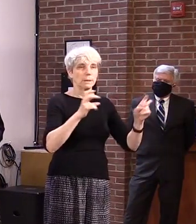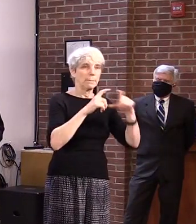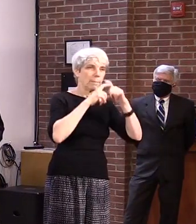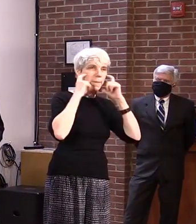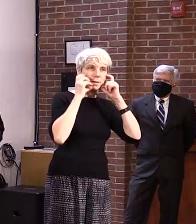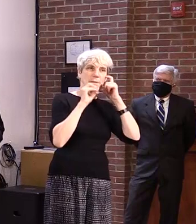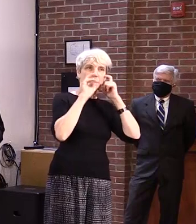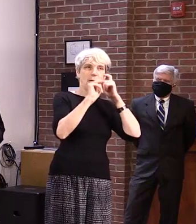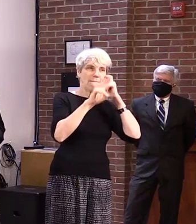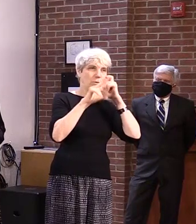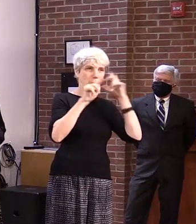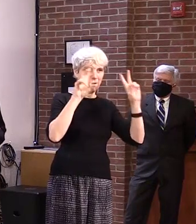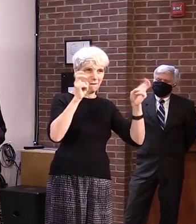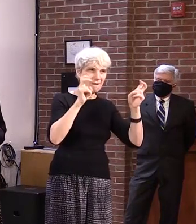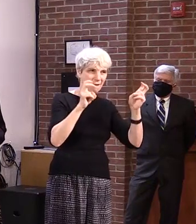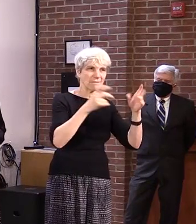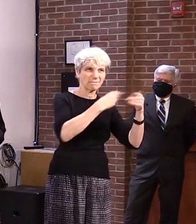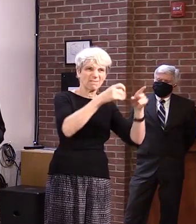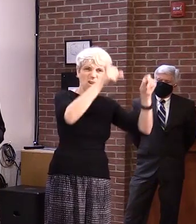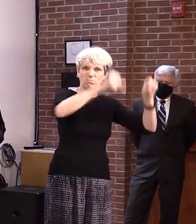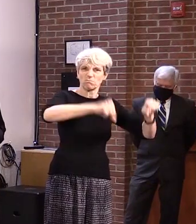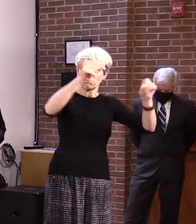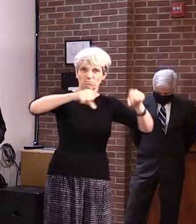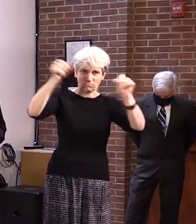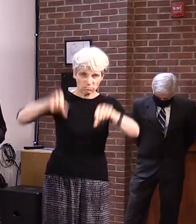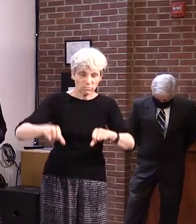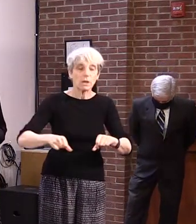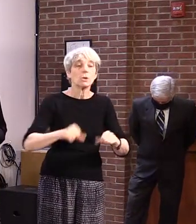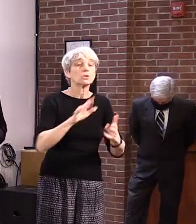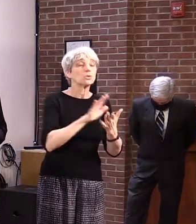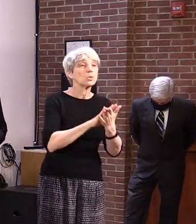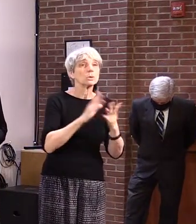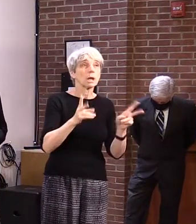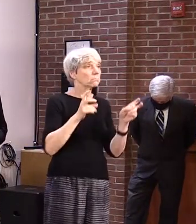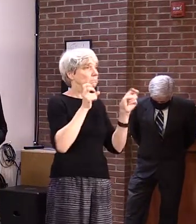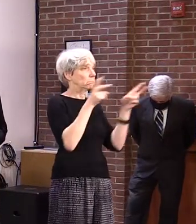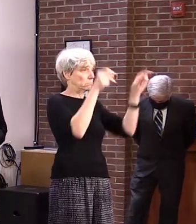and we will be providing a toolkit for schools to make their own versions of the posters.